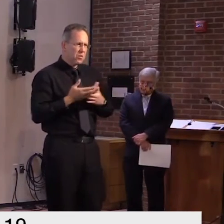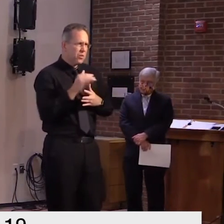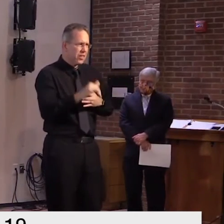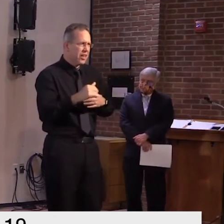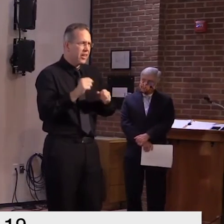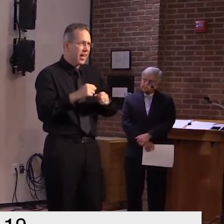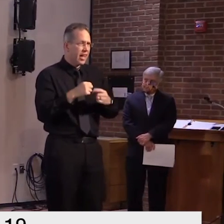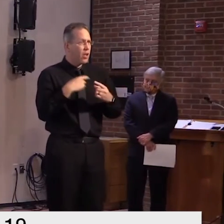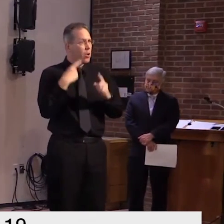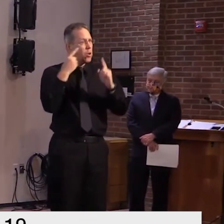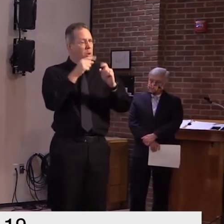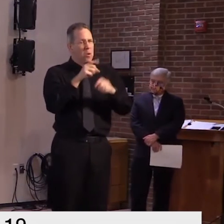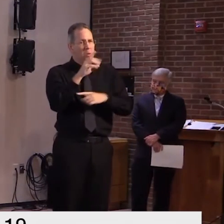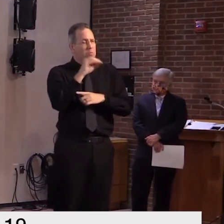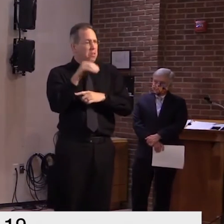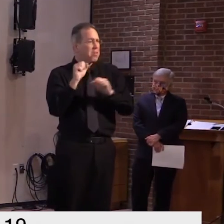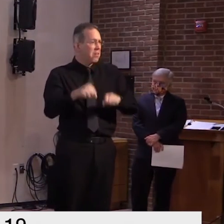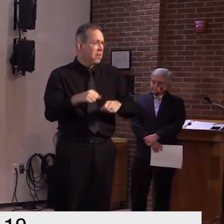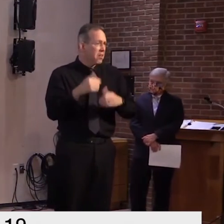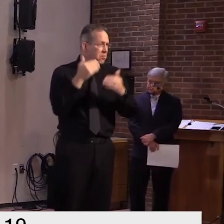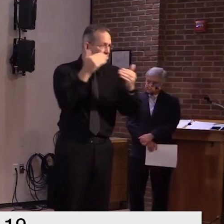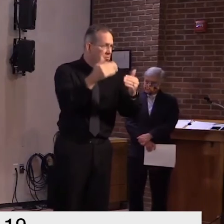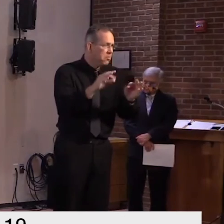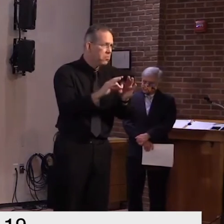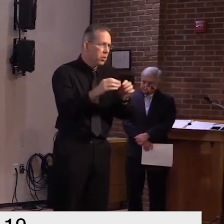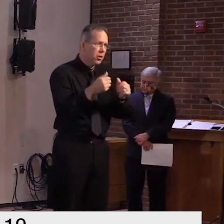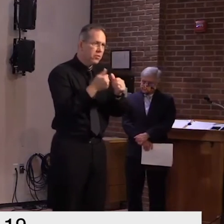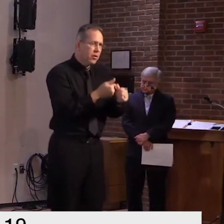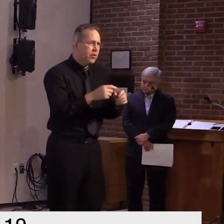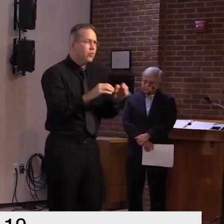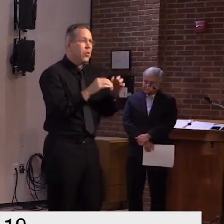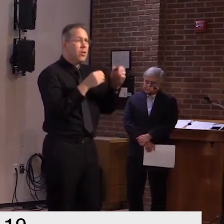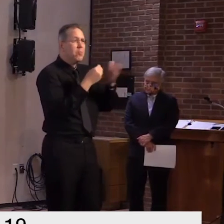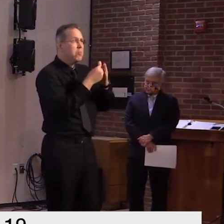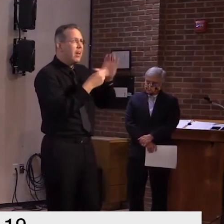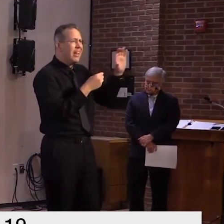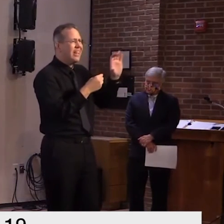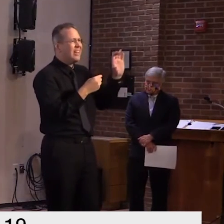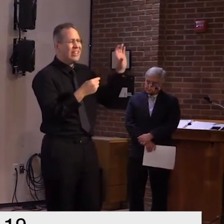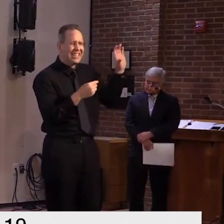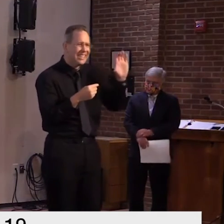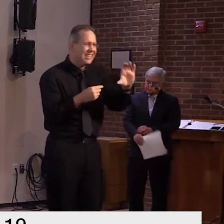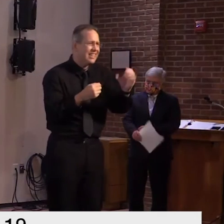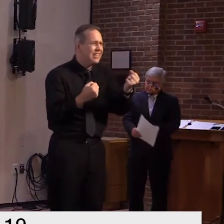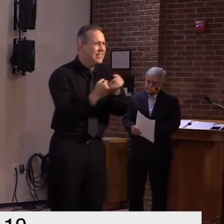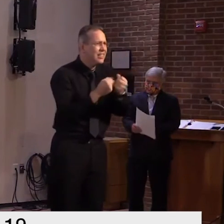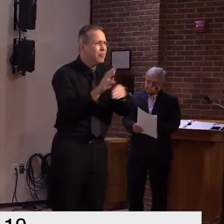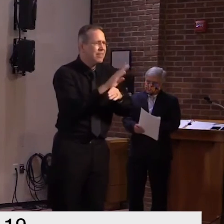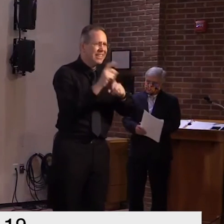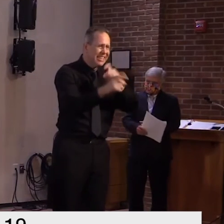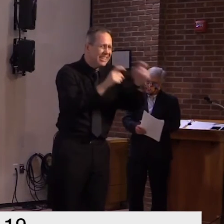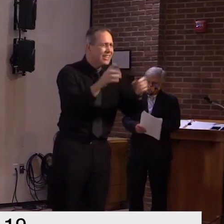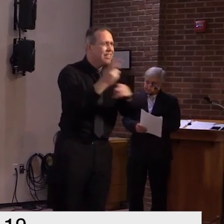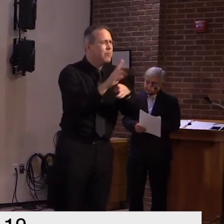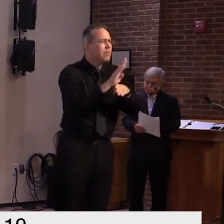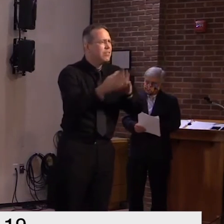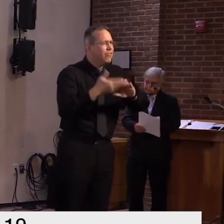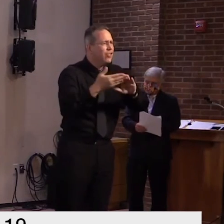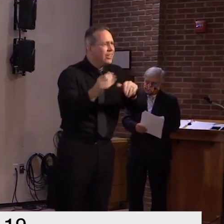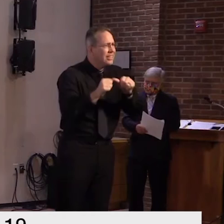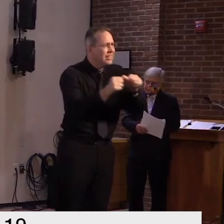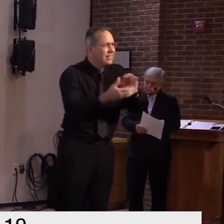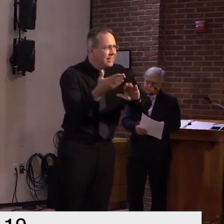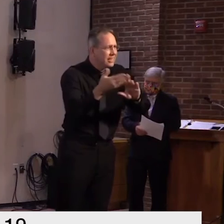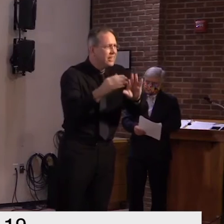just to hold on just a little bit longer because help is on the way and the help is having more business more tourism and so forth in a safe